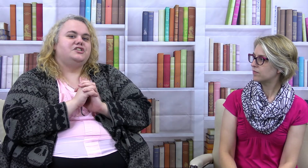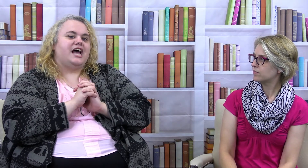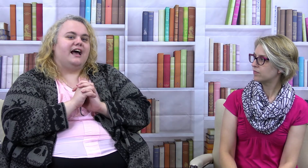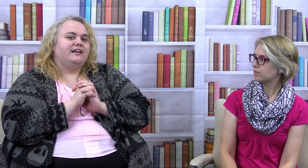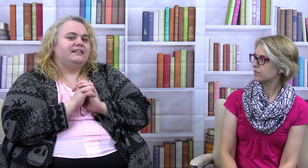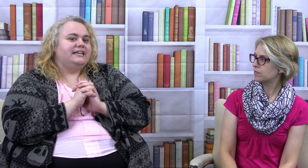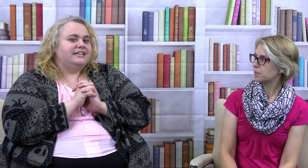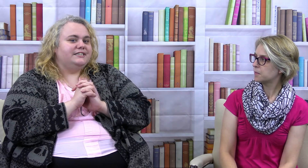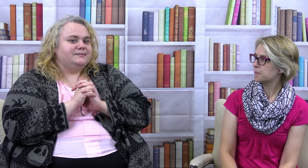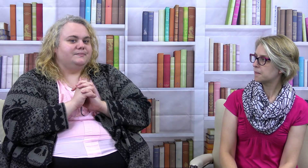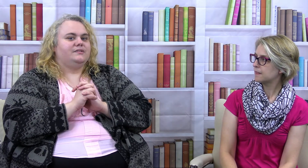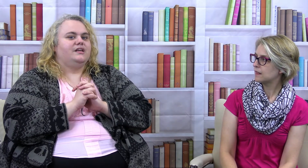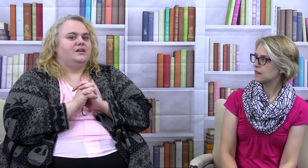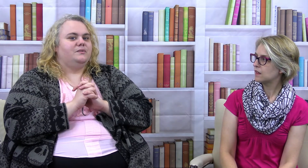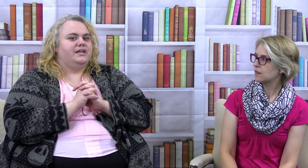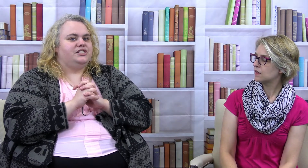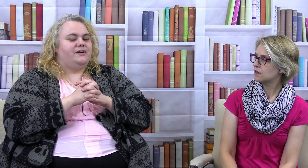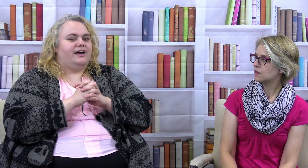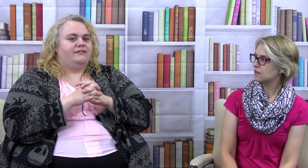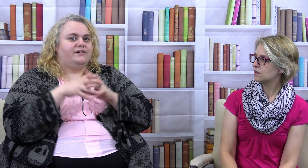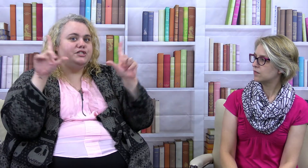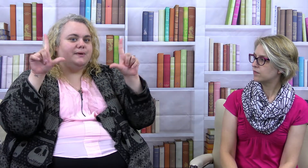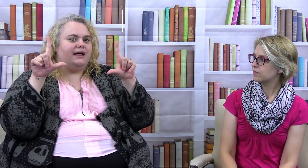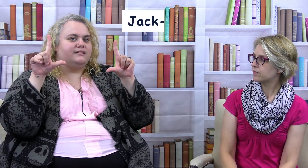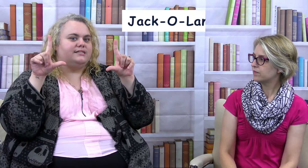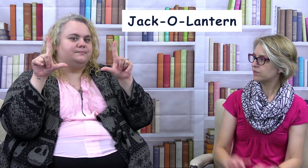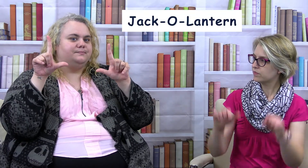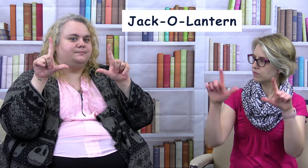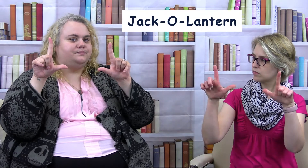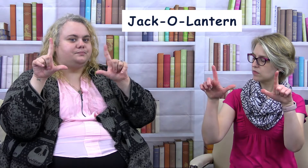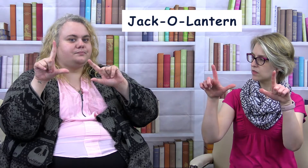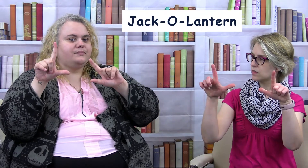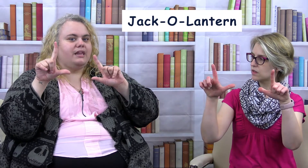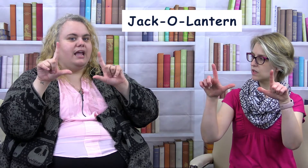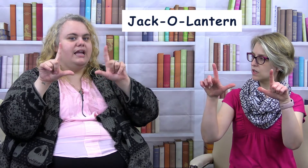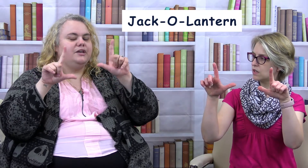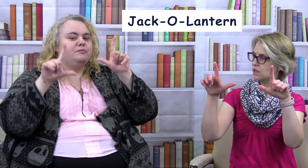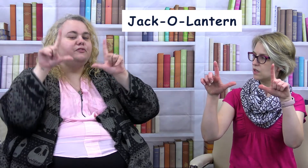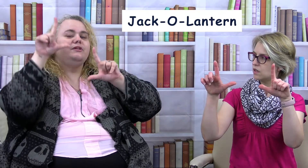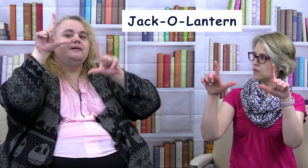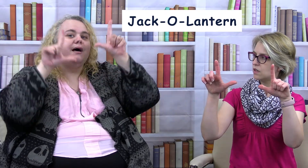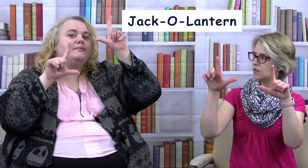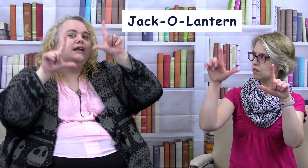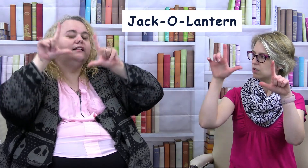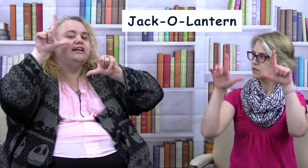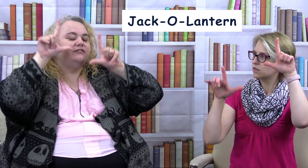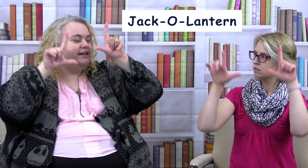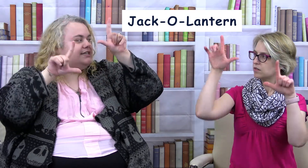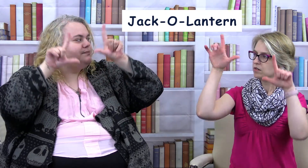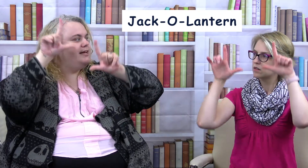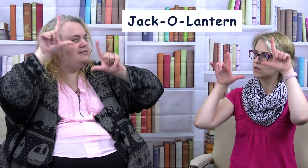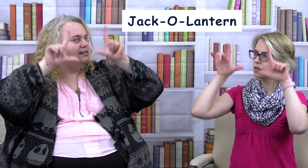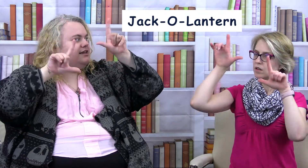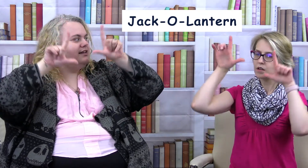jack-o-lantern which you have two L's and you're moving them up and down like your face because of the